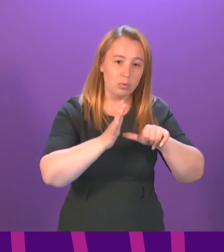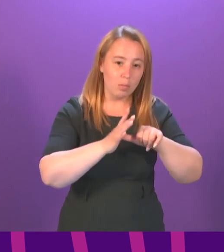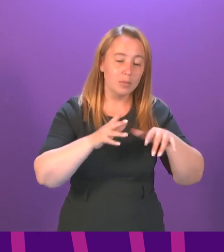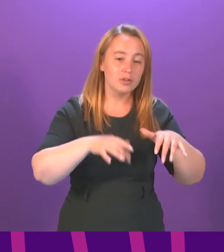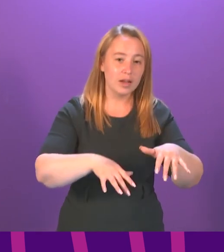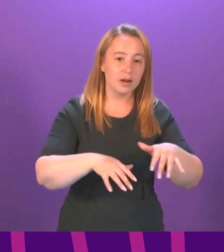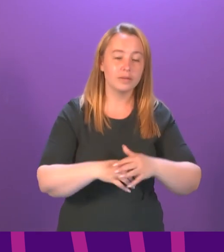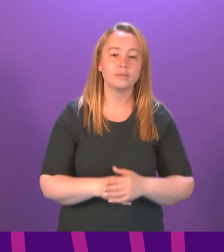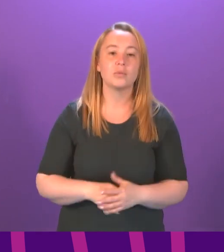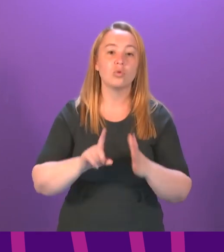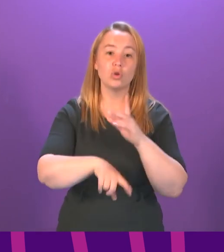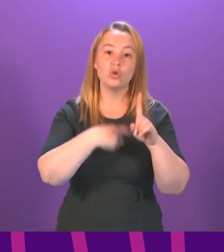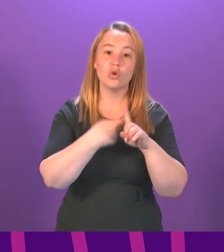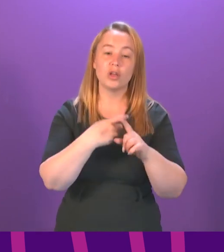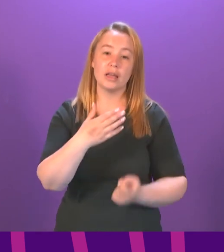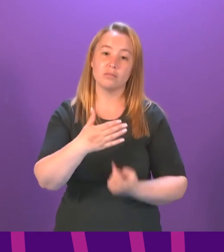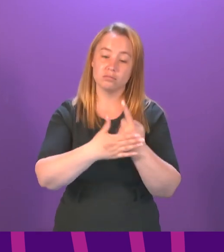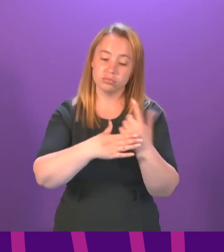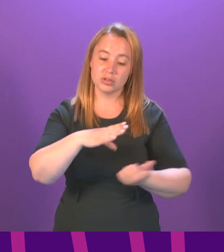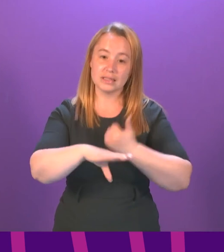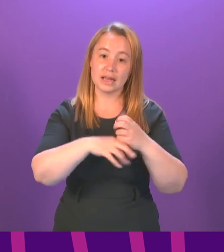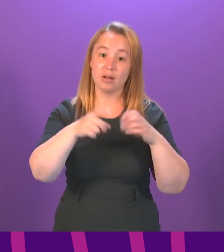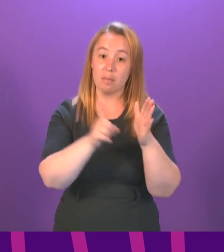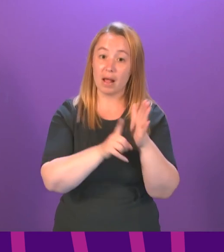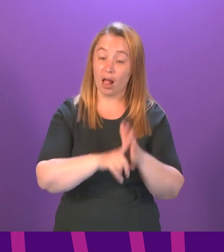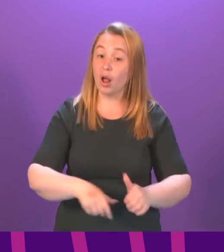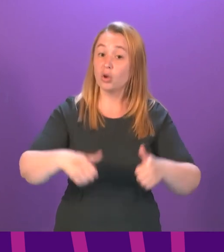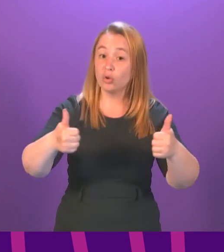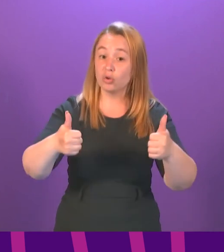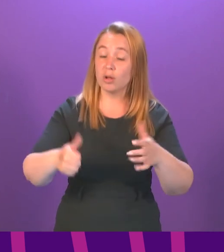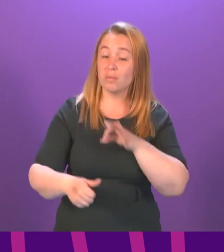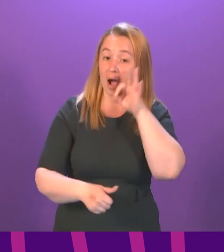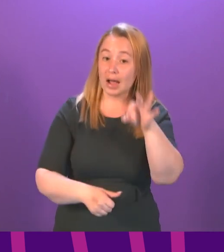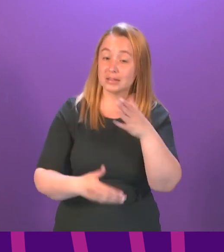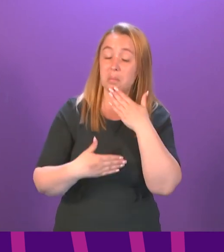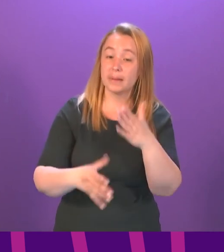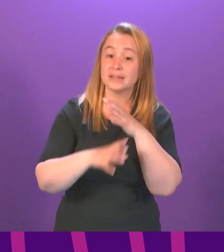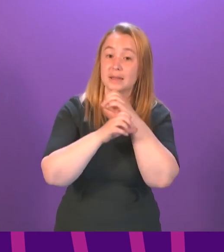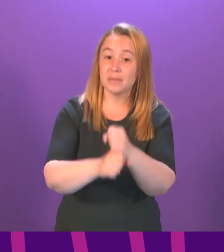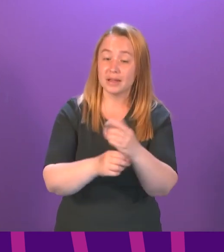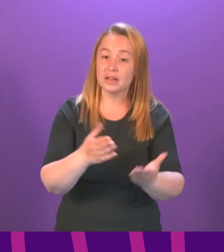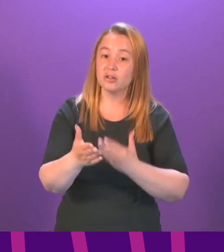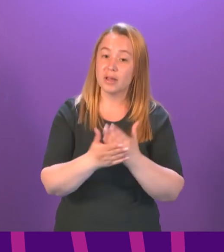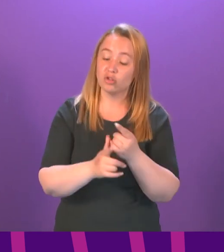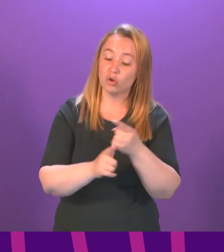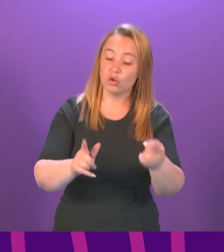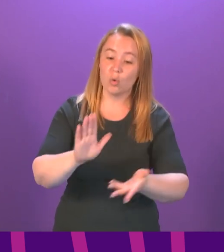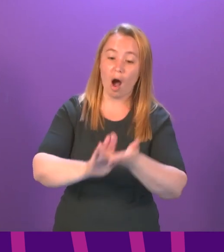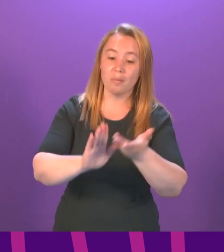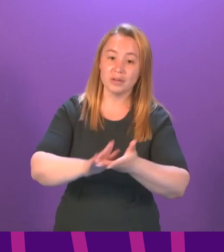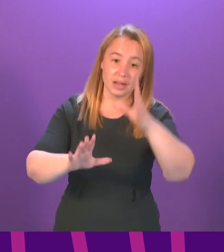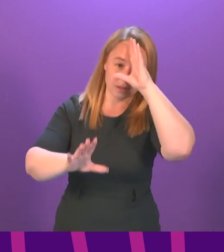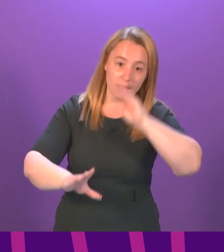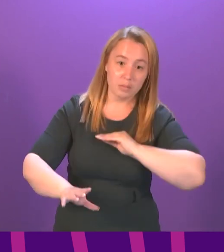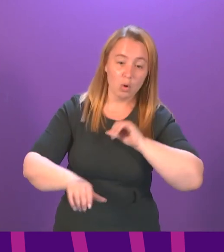UK has brought forward this bill. And I wonder if the Cabinet Secretary could commit to the Parliament to make sure that he updates us on the